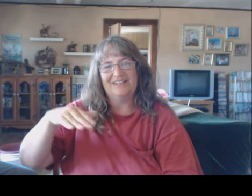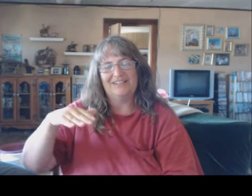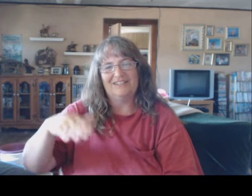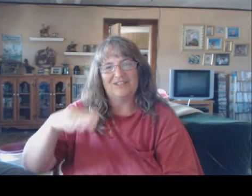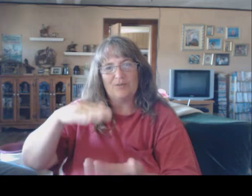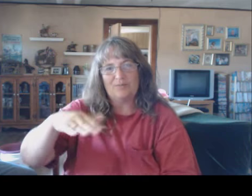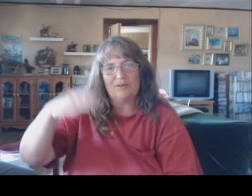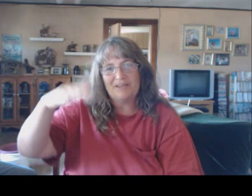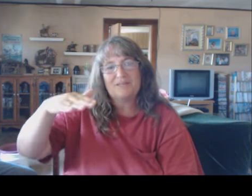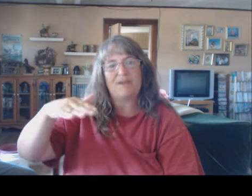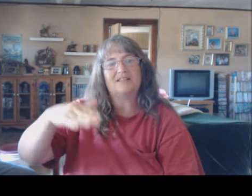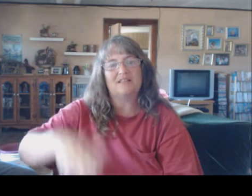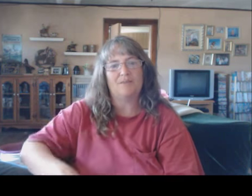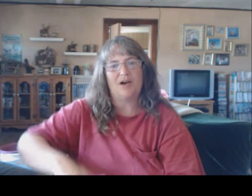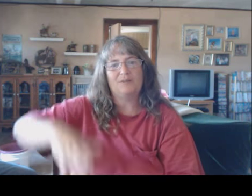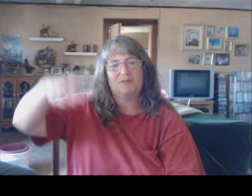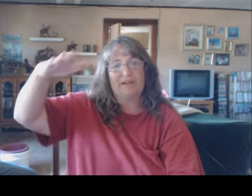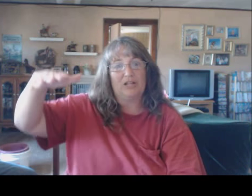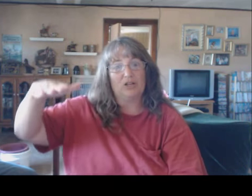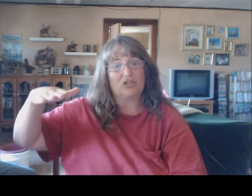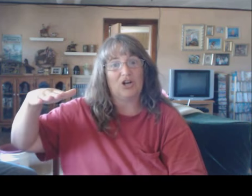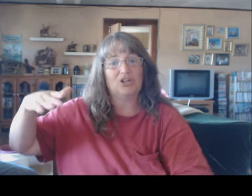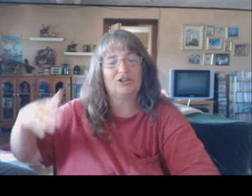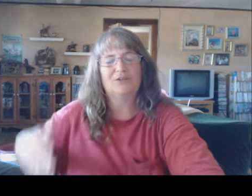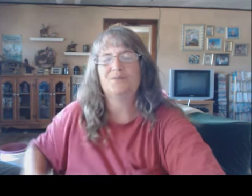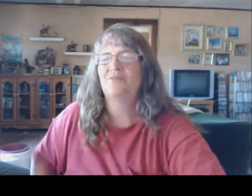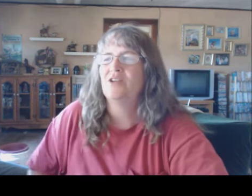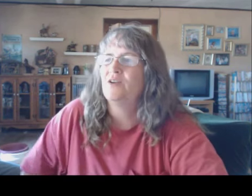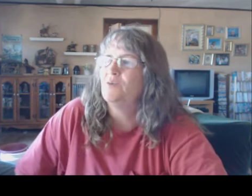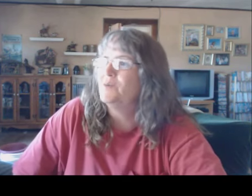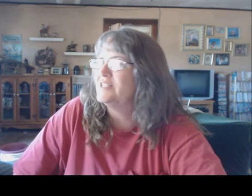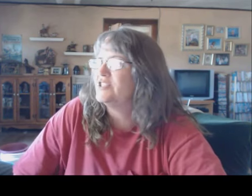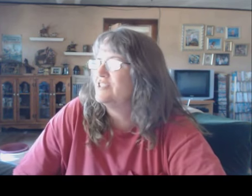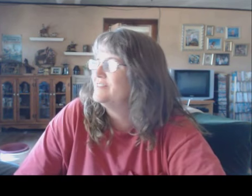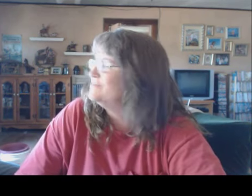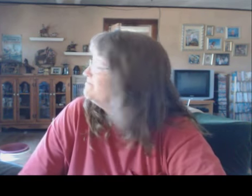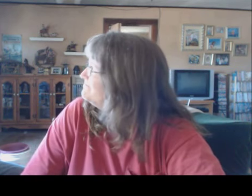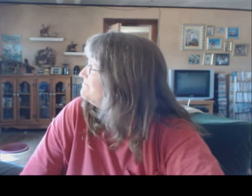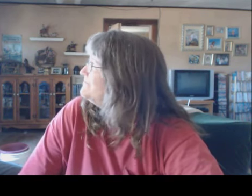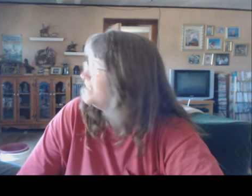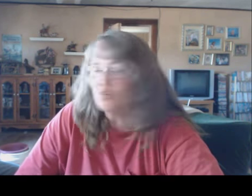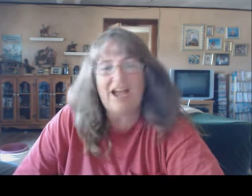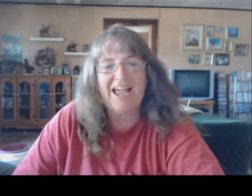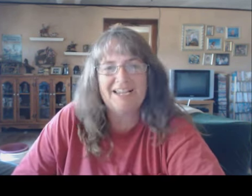And... So, we put a big space at the bottom to make it look taller. Which... That's okay!